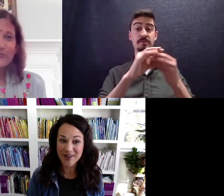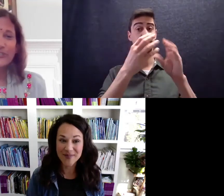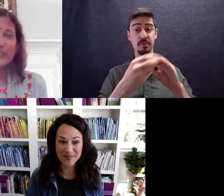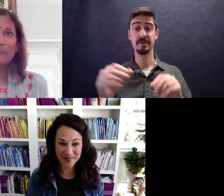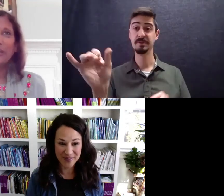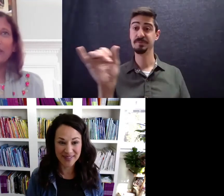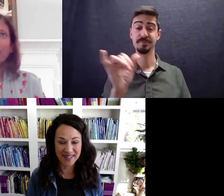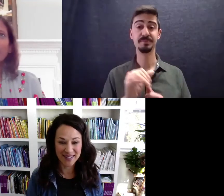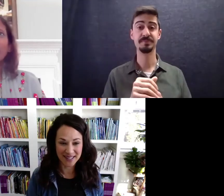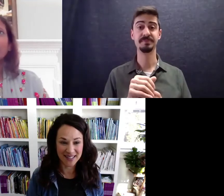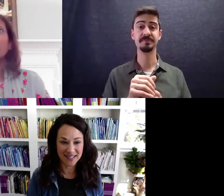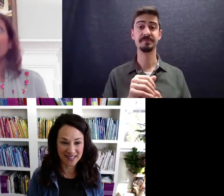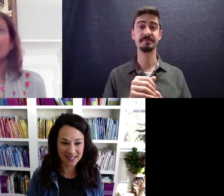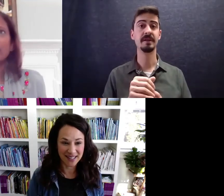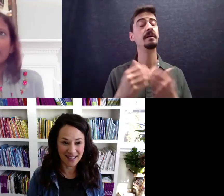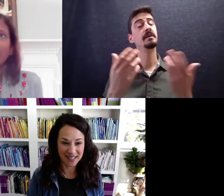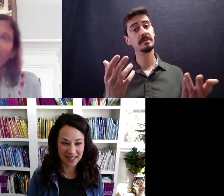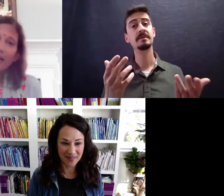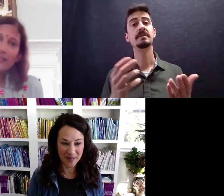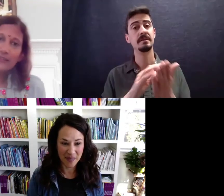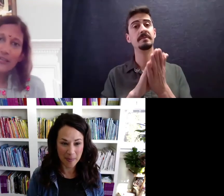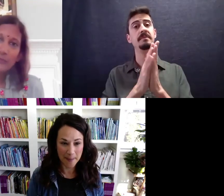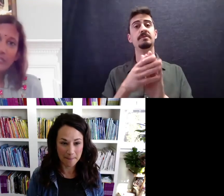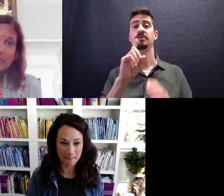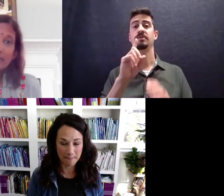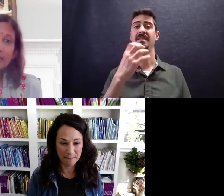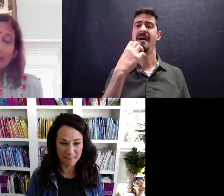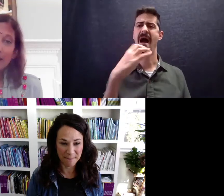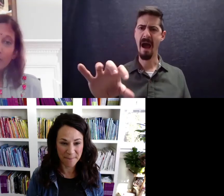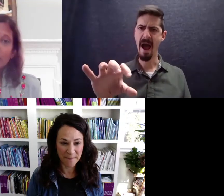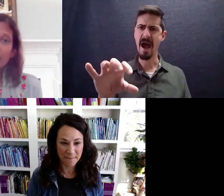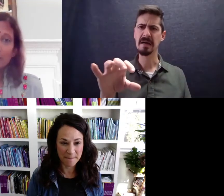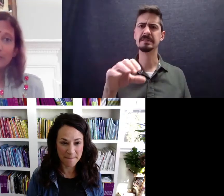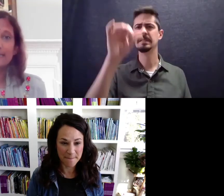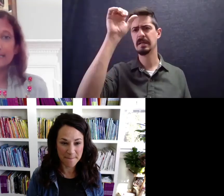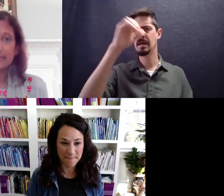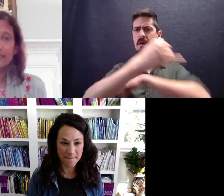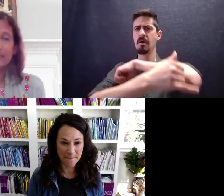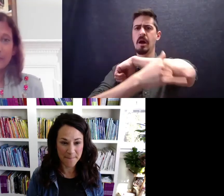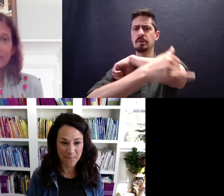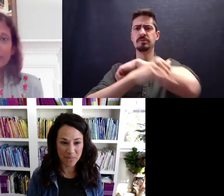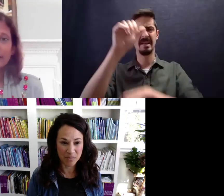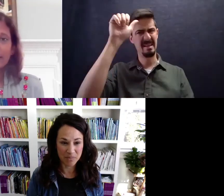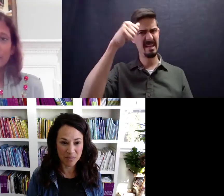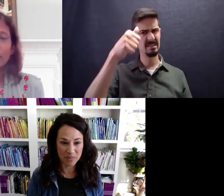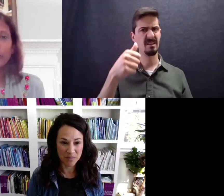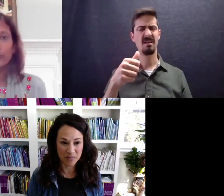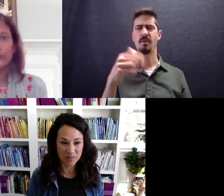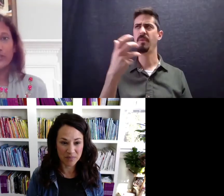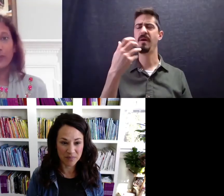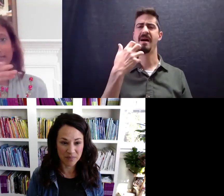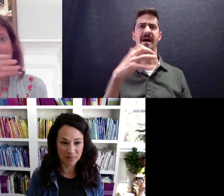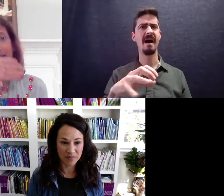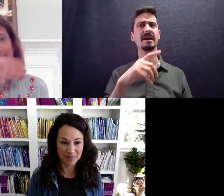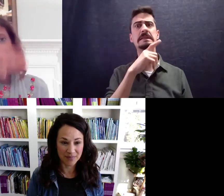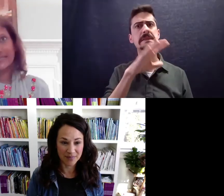Another story. But, you know, it gets really hot in India. And actually, a lot of places in India, especially the desert, the